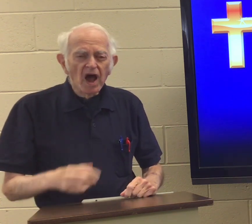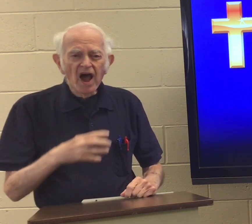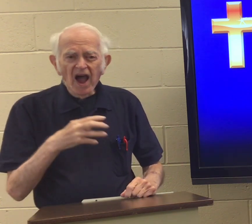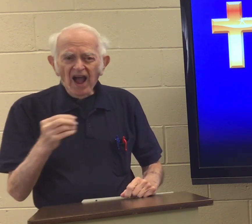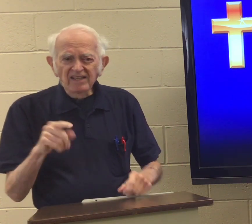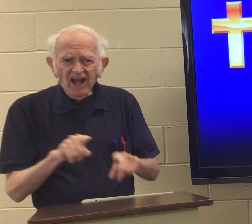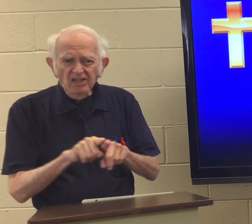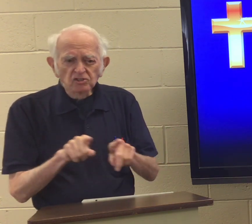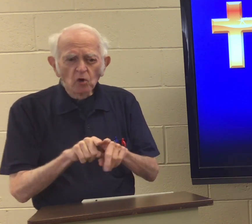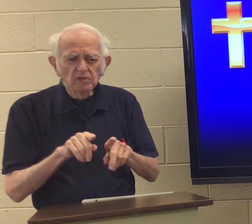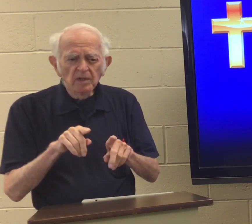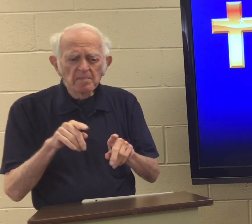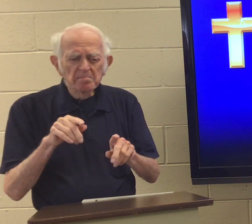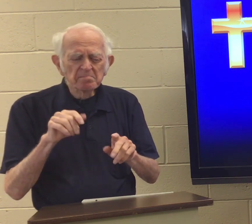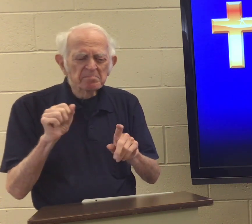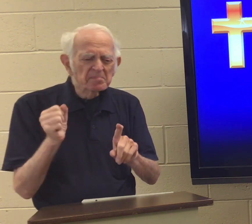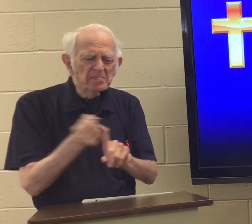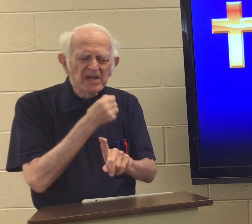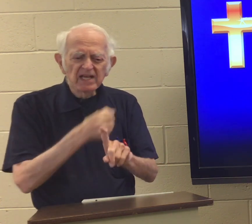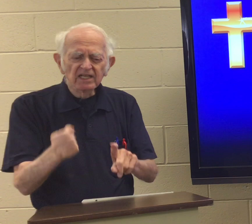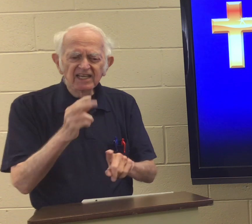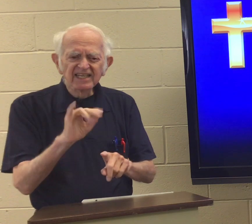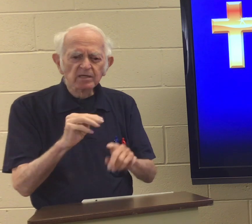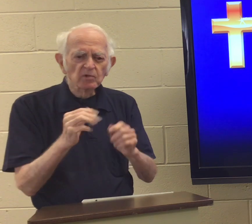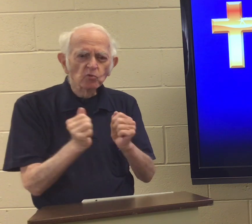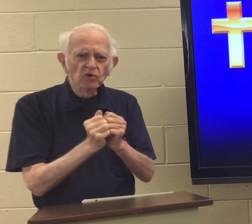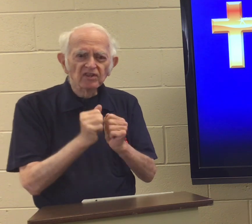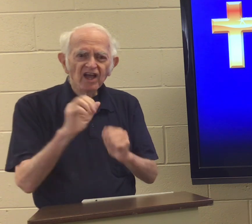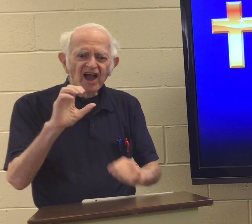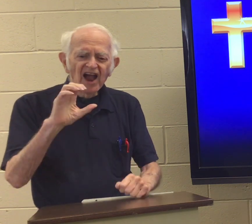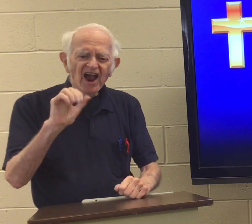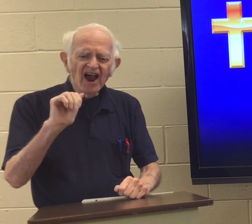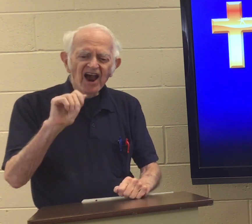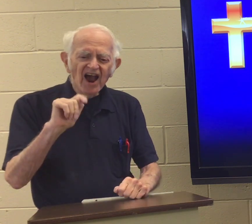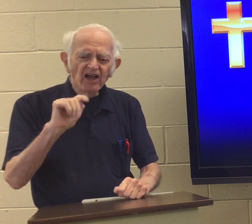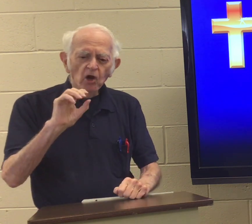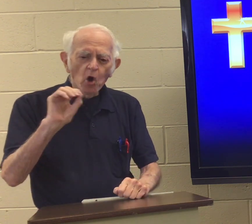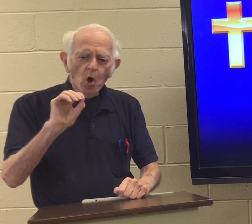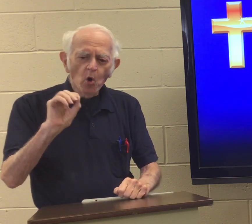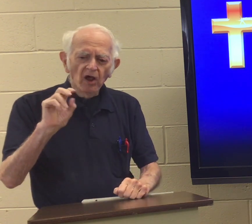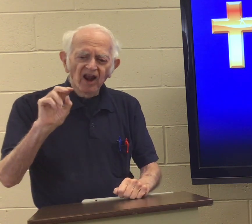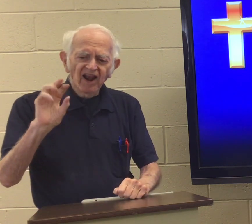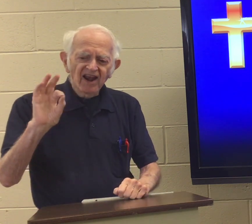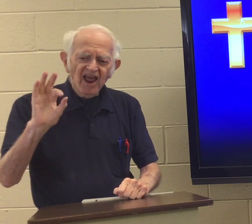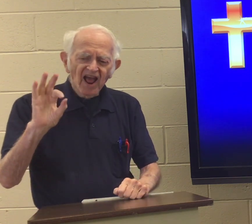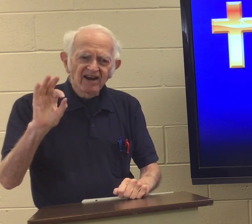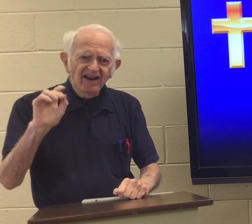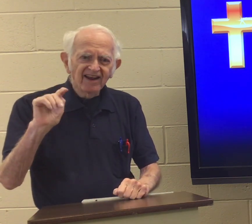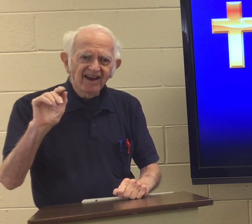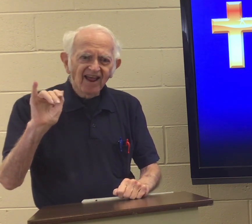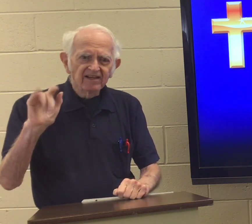and also beat him with a cat of nine tails.